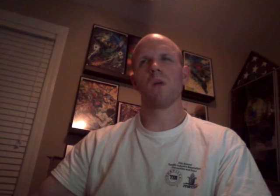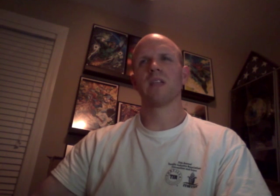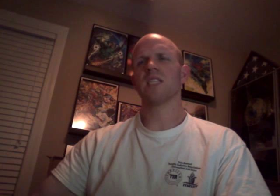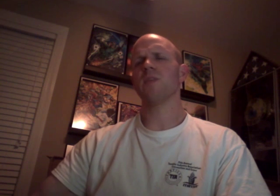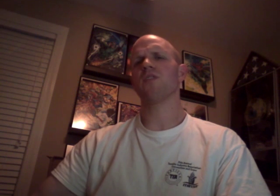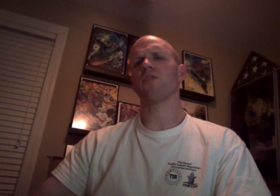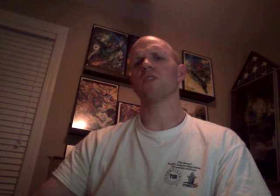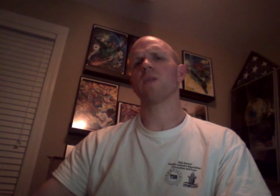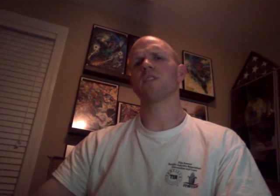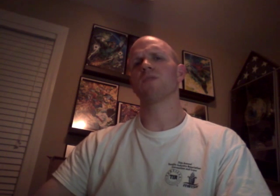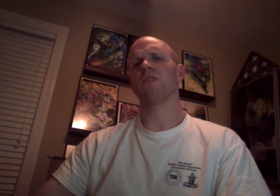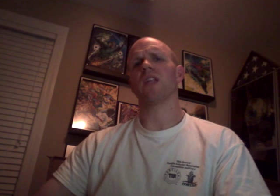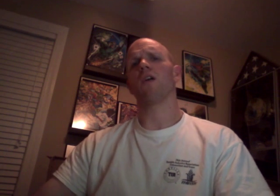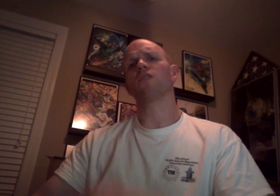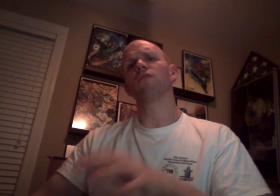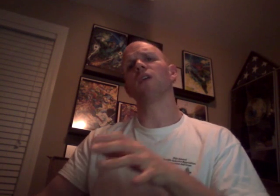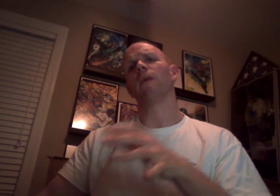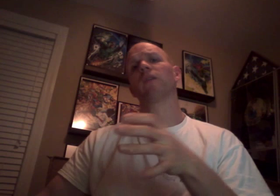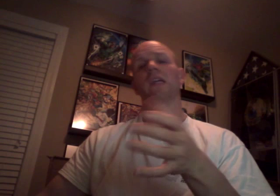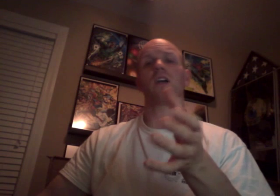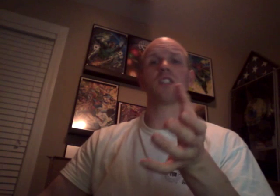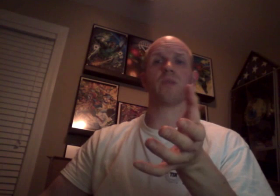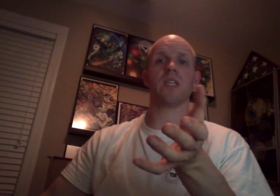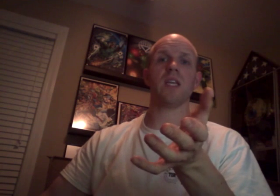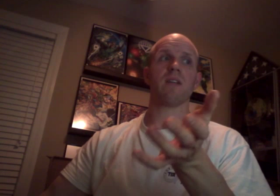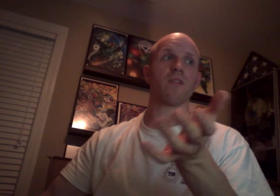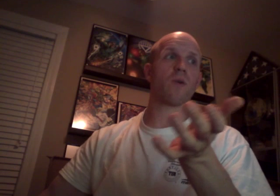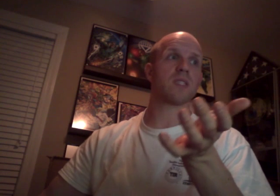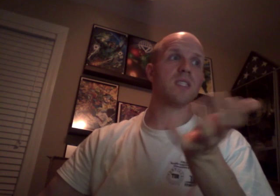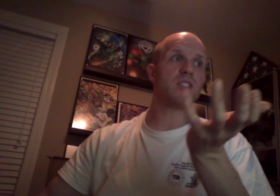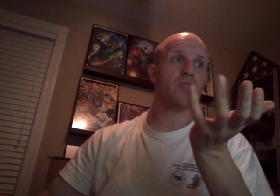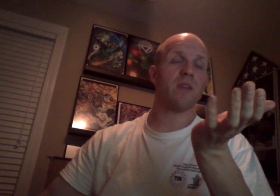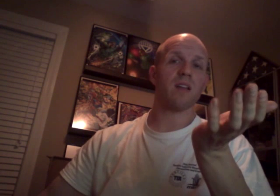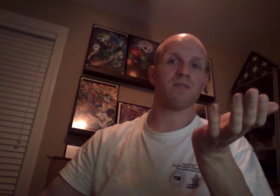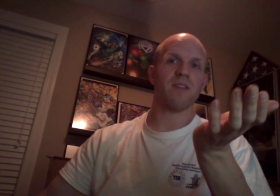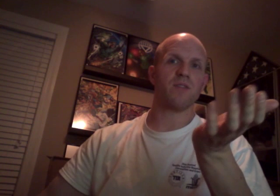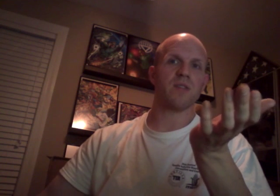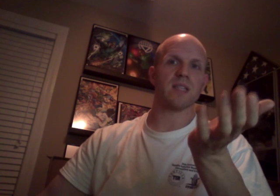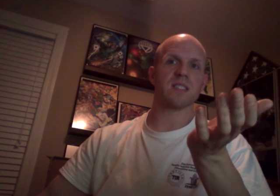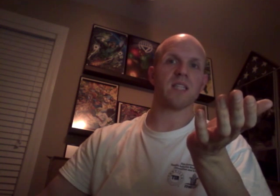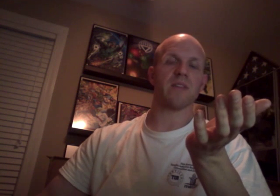This hasn't been the first time someone's filed a lawsuit about concussions with the E. And, of course, this is 2005-2007.